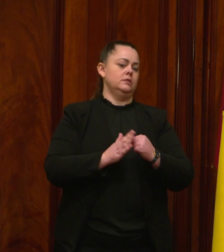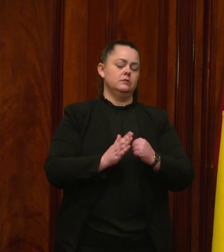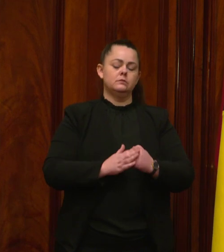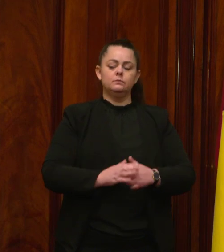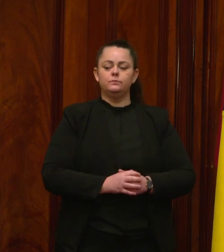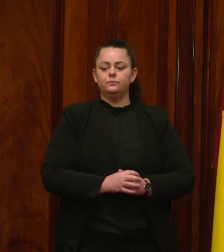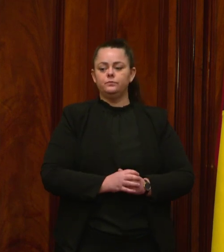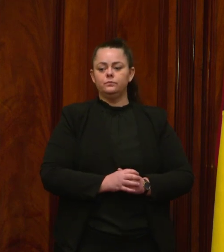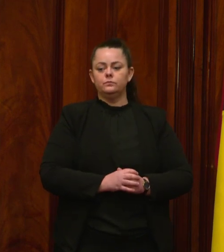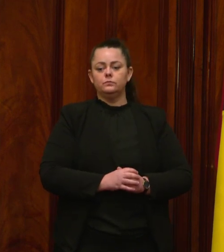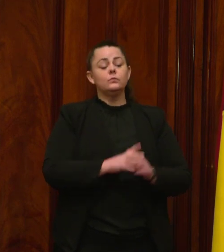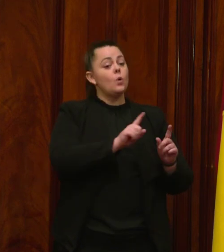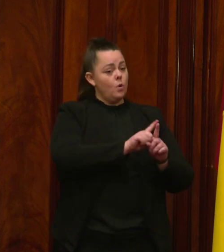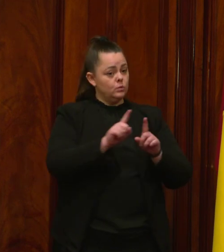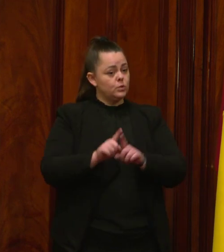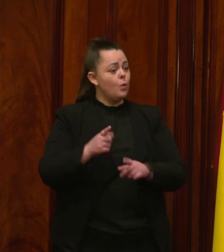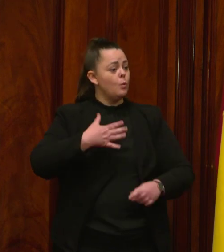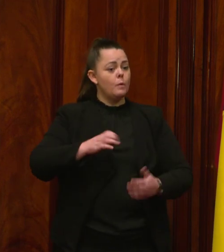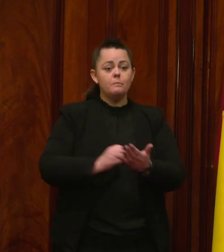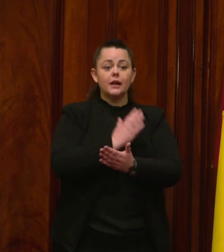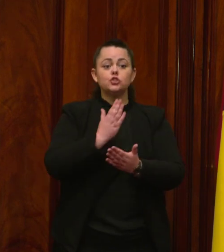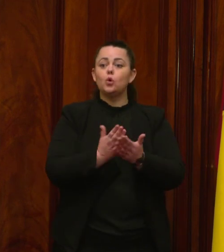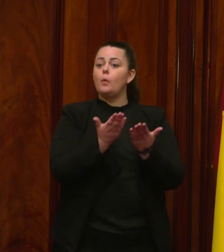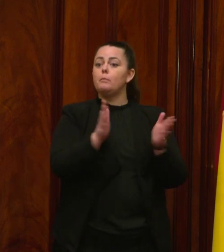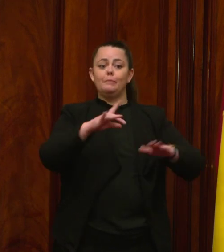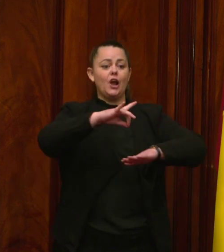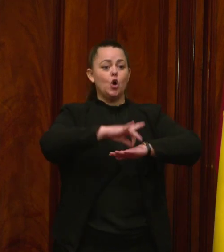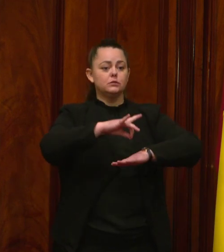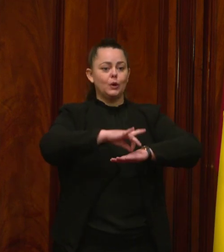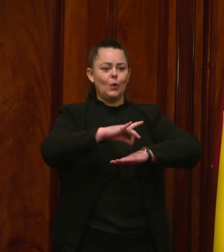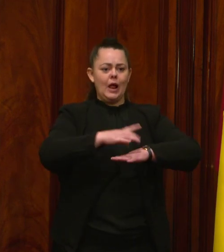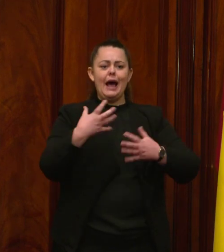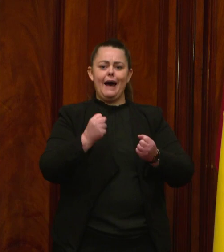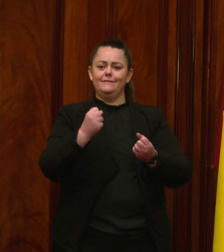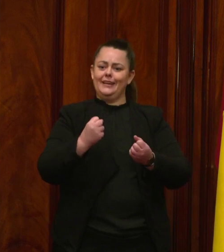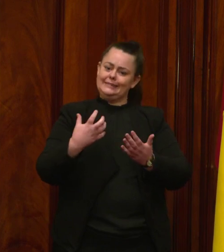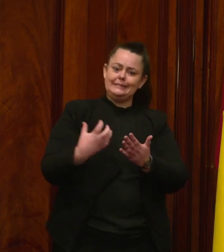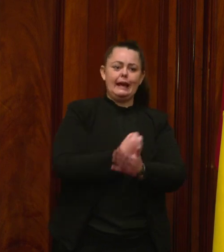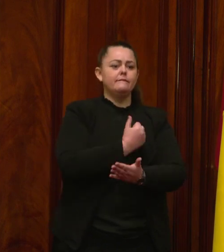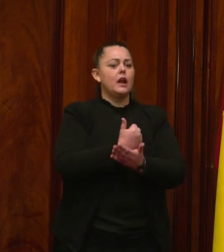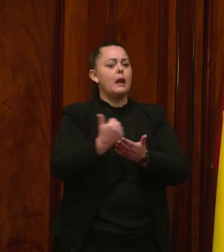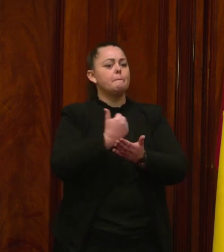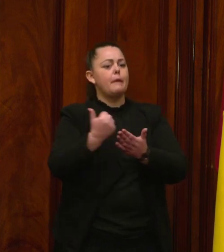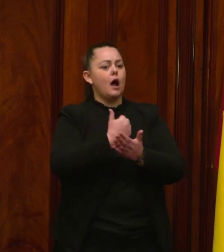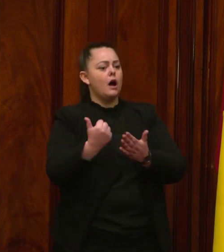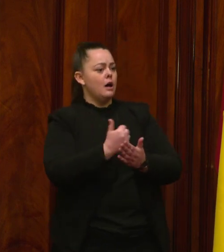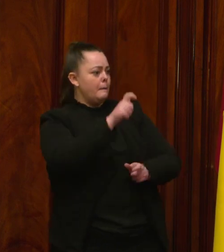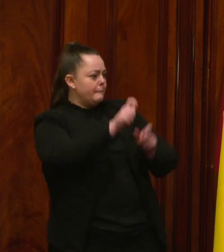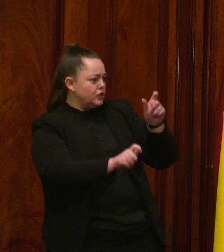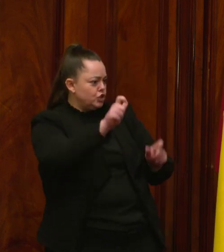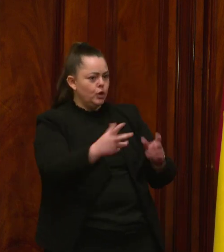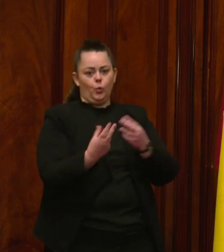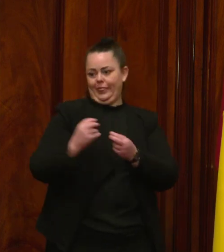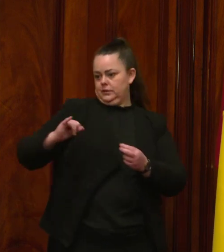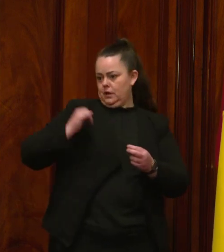safe staffing levels to public hospitals. This will begin in emergency departments and move progressively out